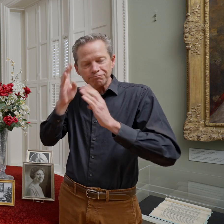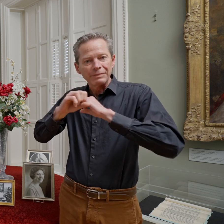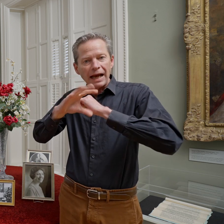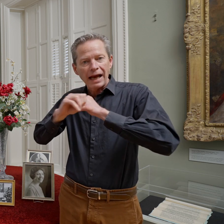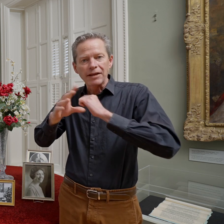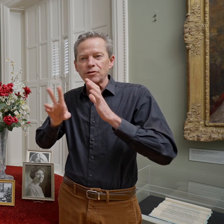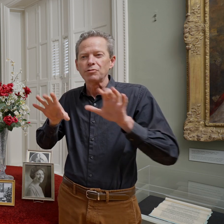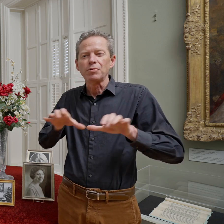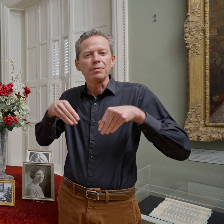for his Kodak products.